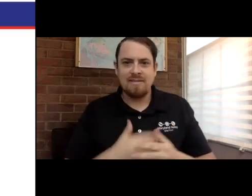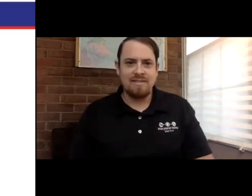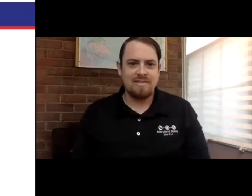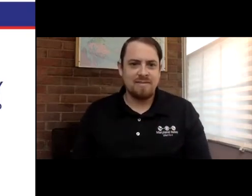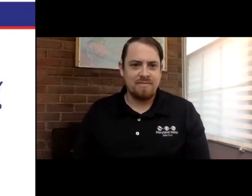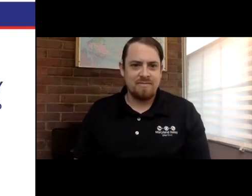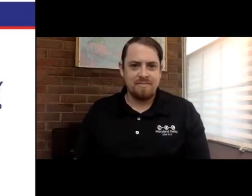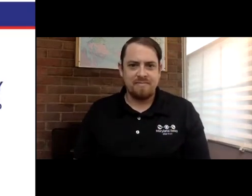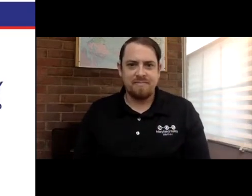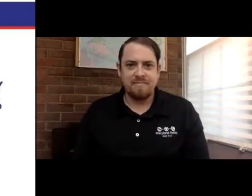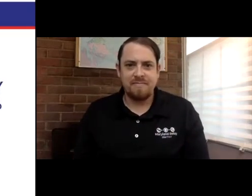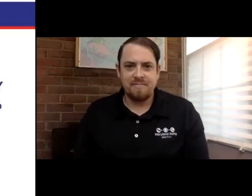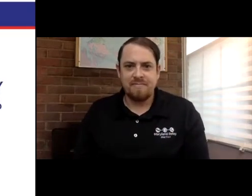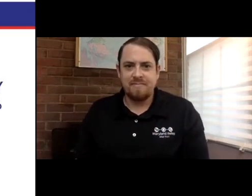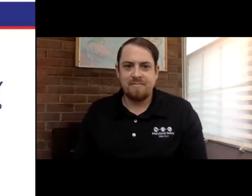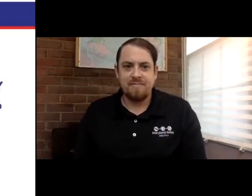let's get started.